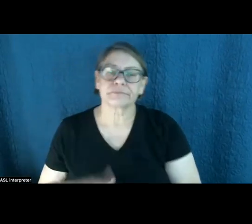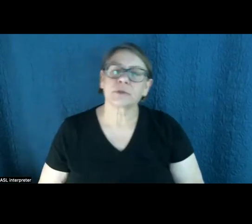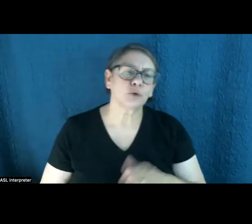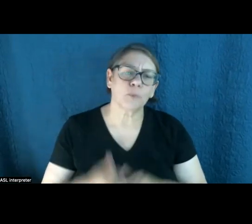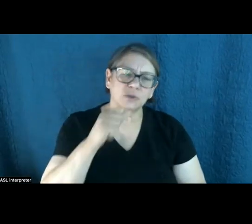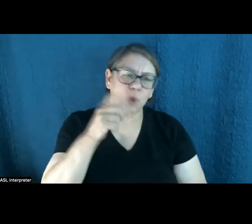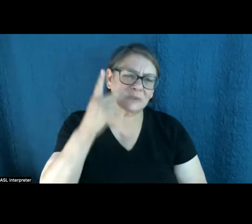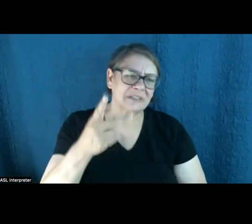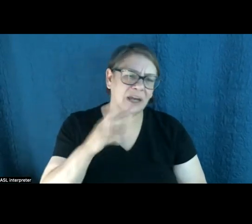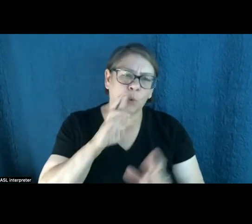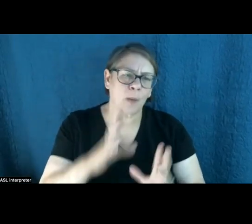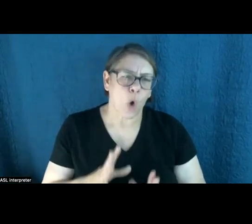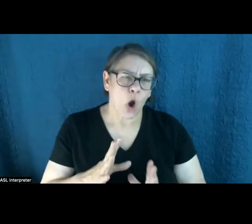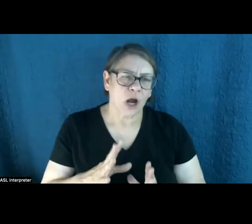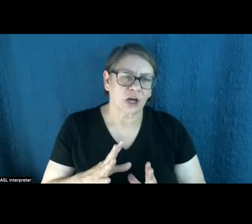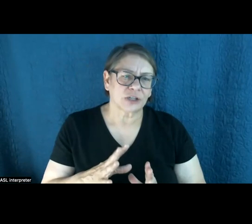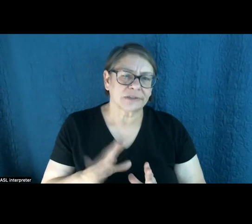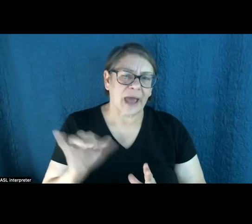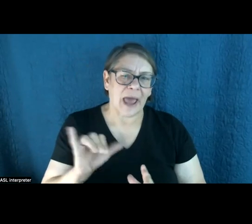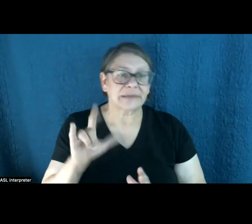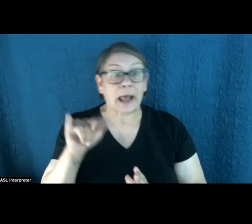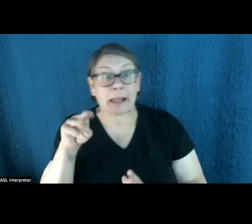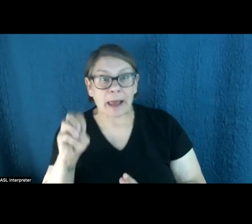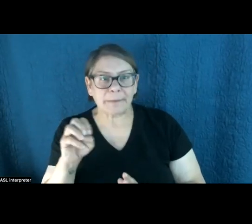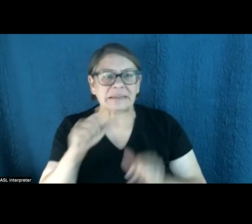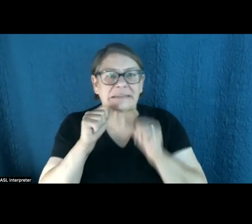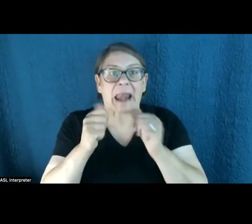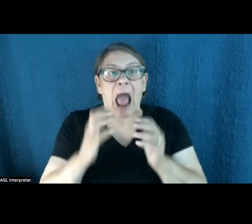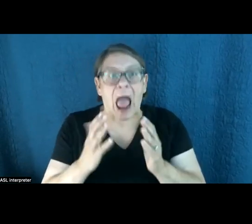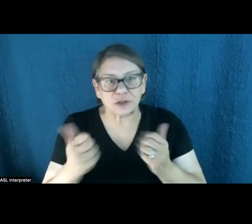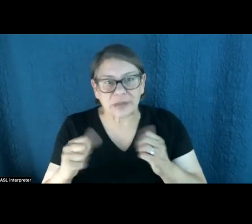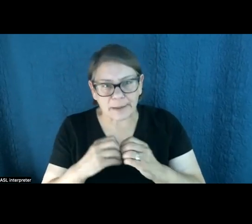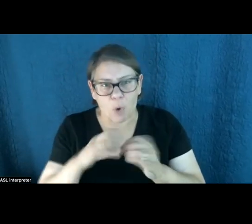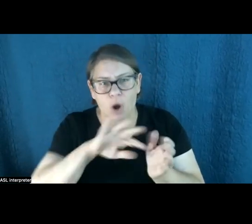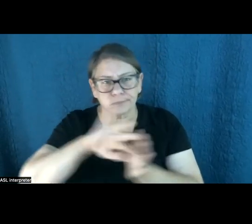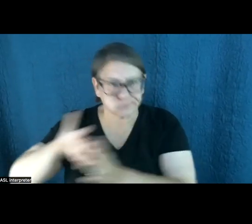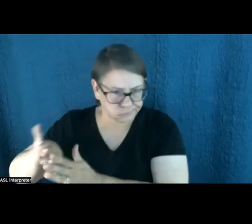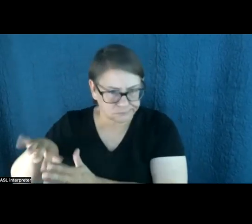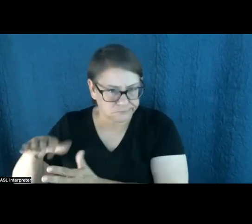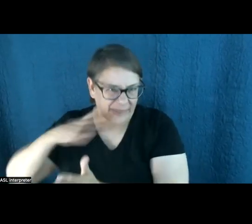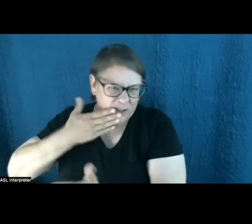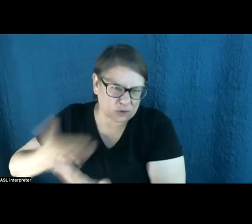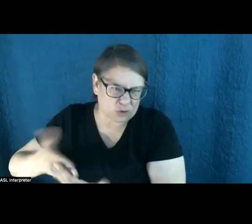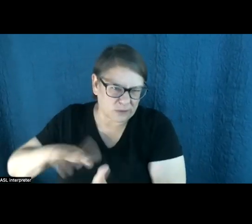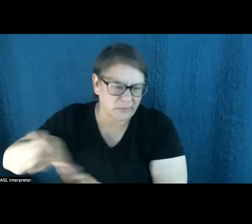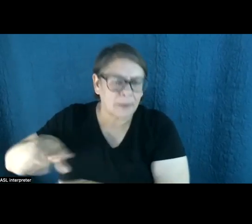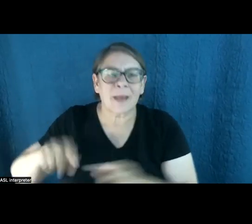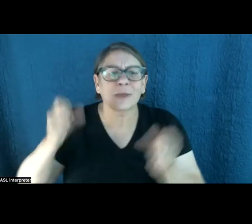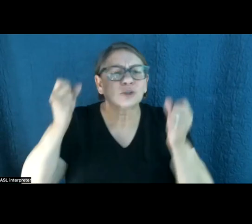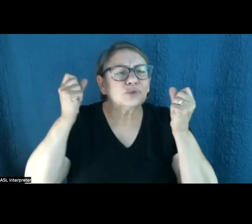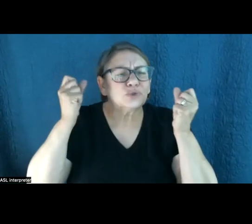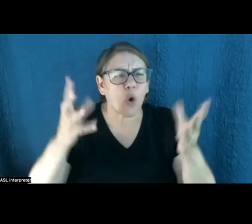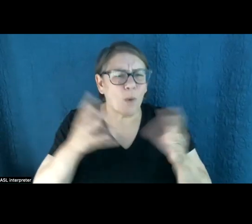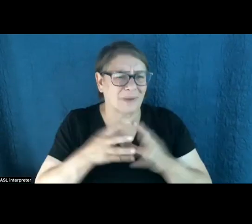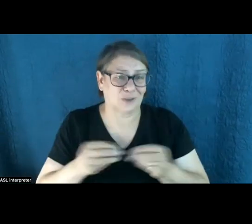see reporters quoting climate deniers anymore, which is really good. That's pretty much gone by the wayside. But there's still way too many stories.